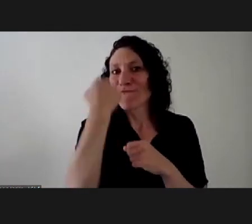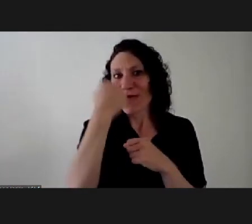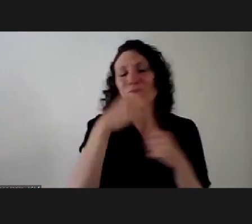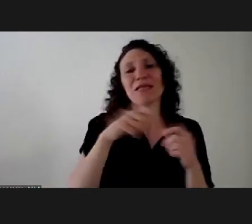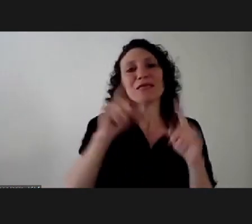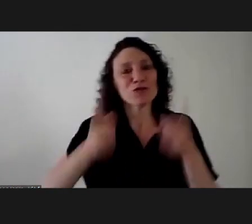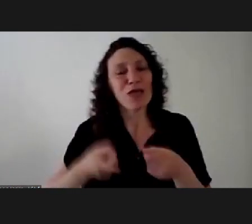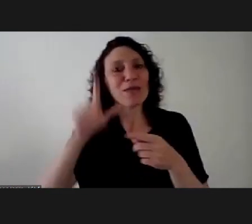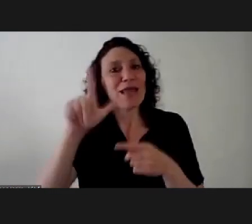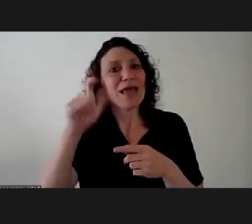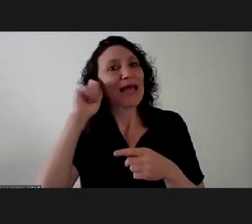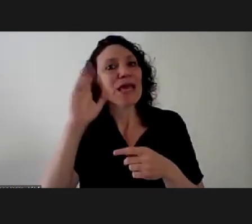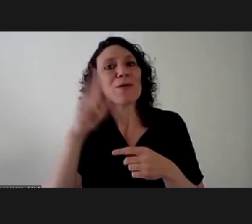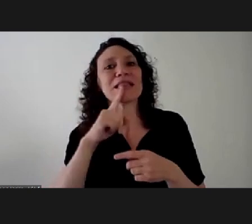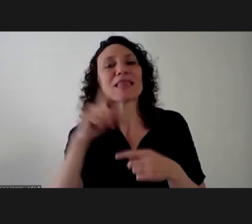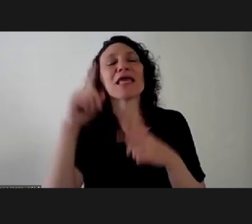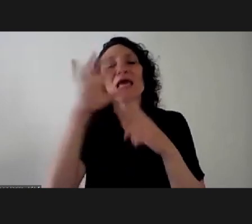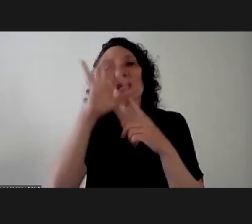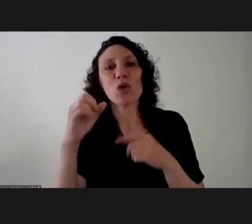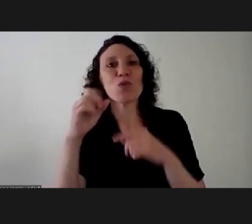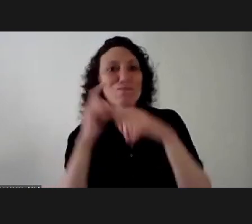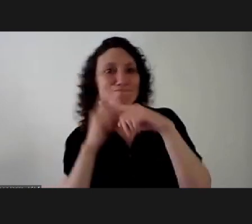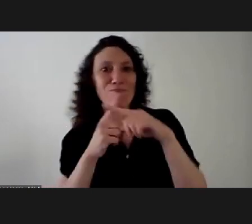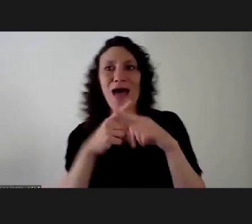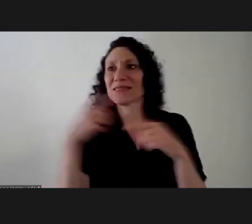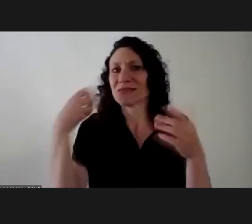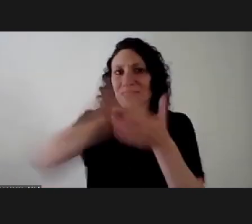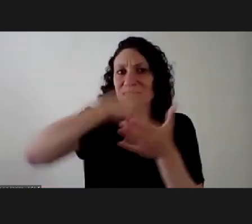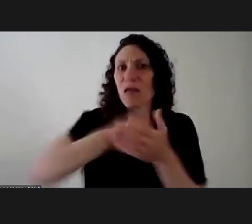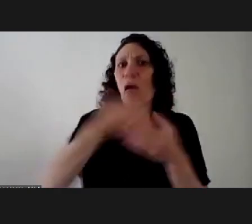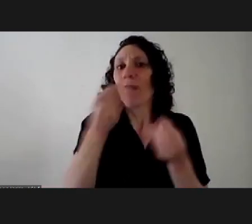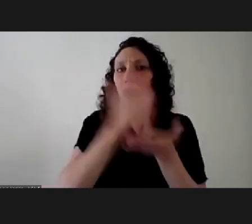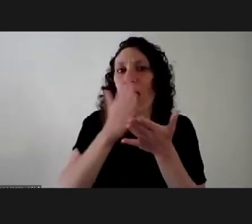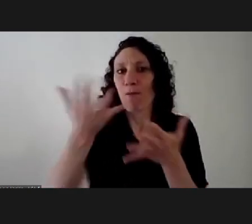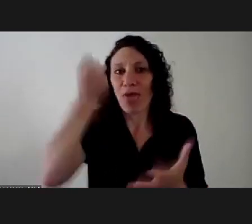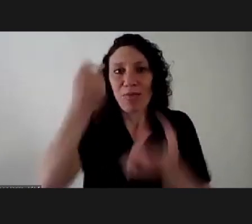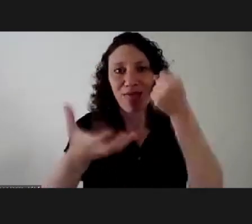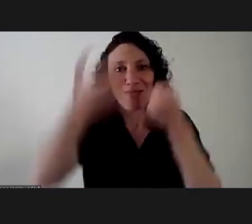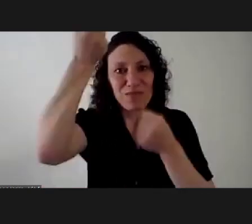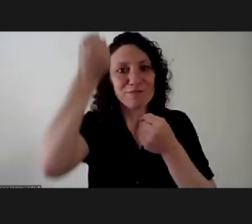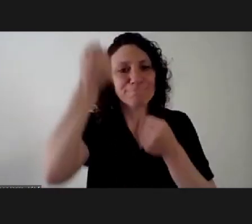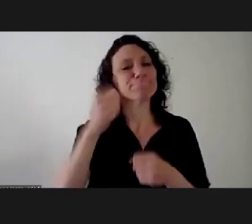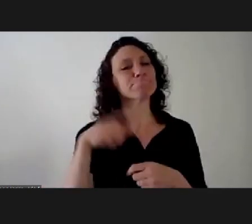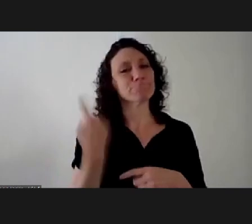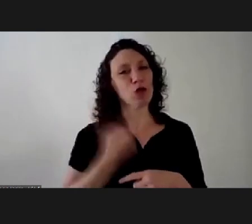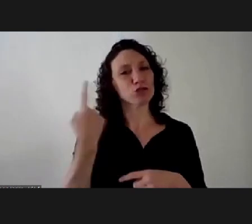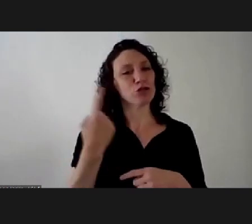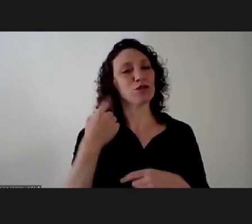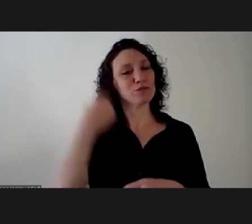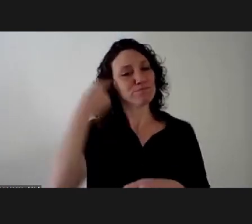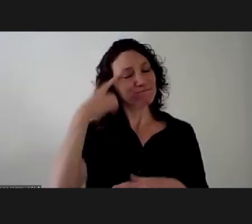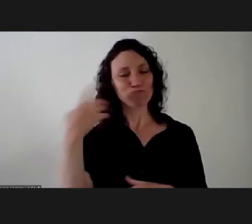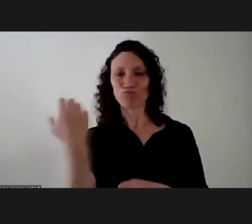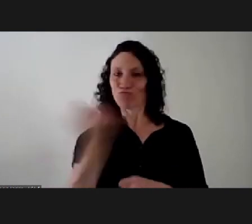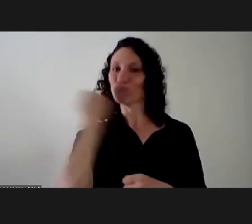and the drive of feminist feminist women the lgbtq plus community and the conquest for